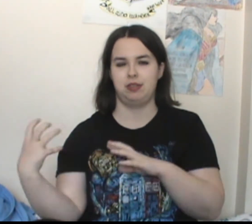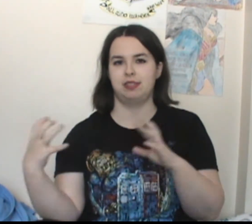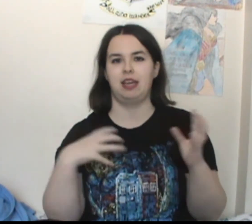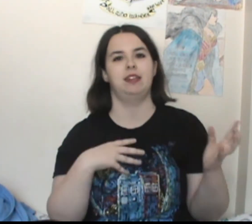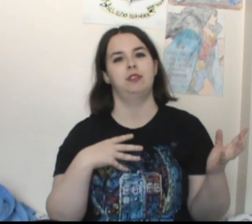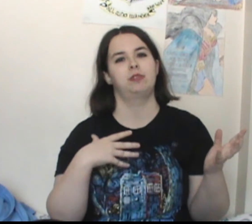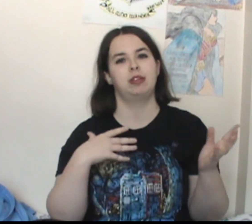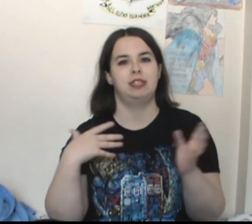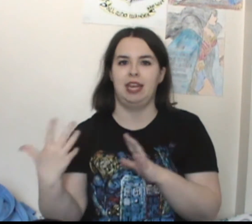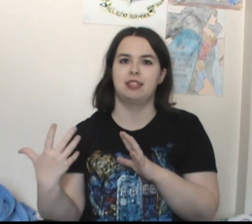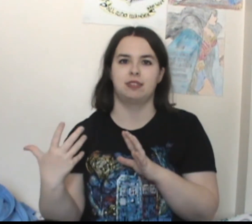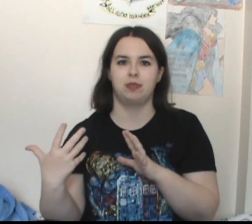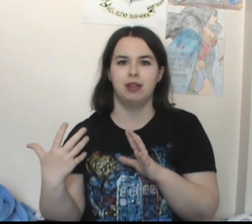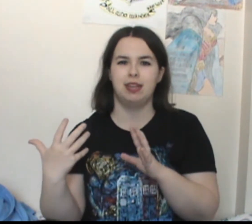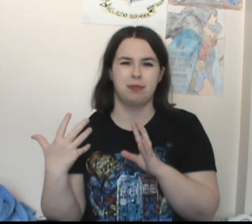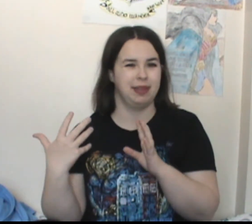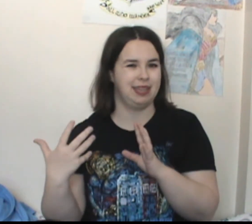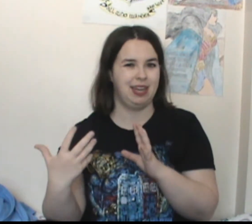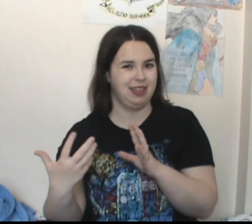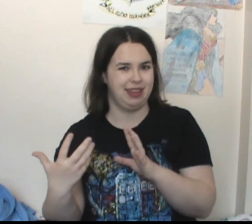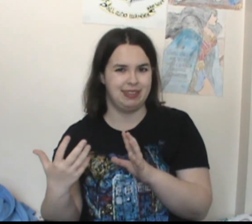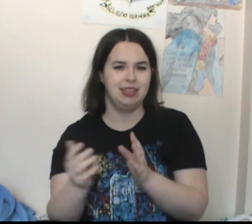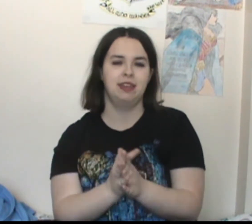decided to sort of take the story and I really kind of liked it.